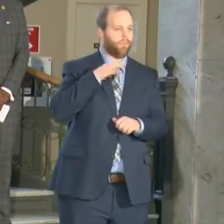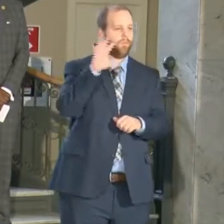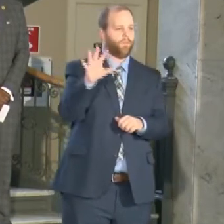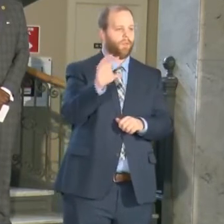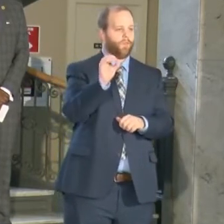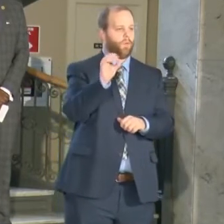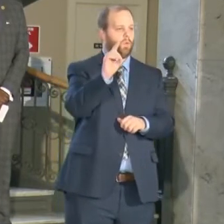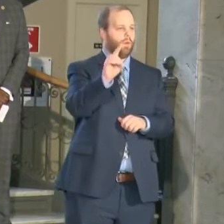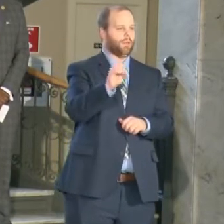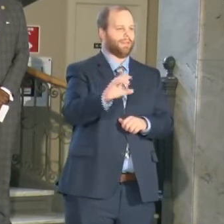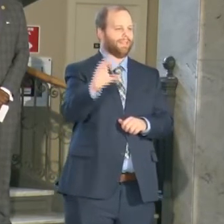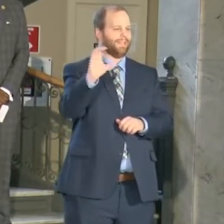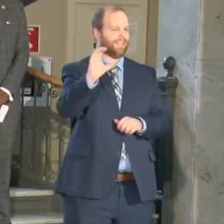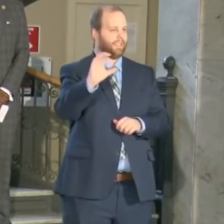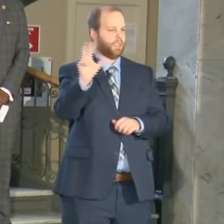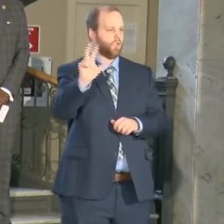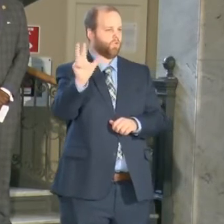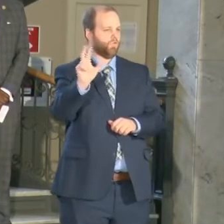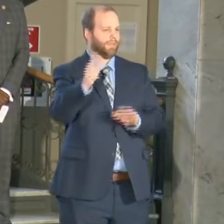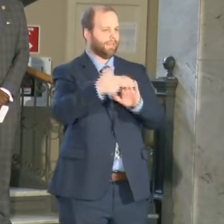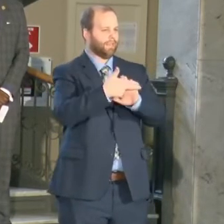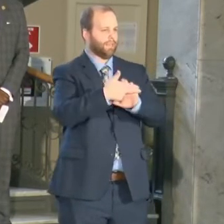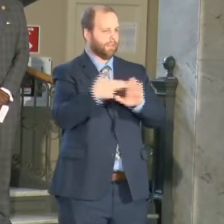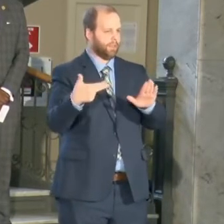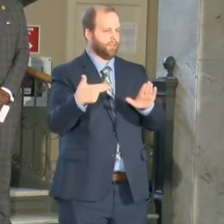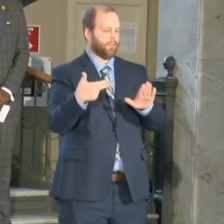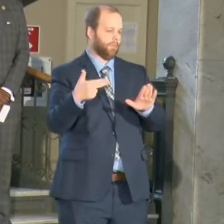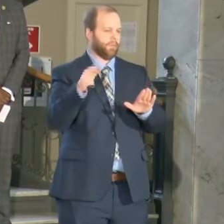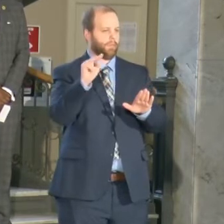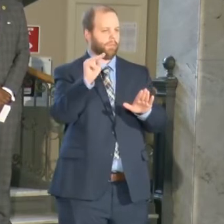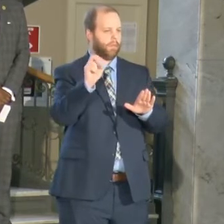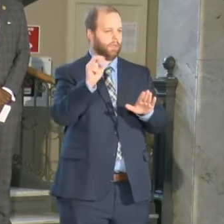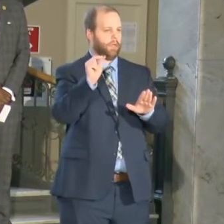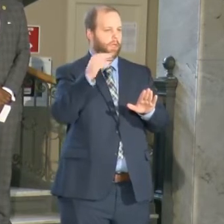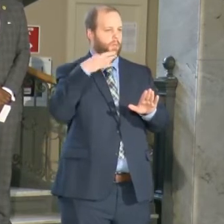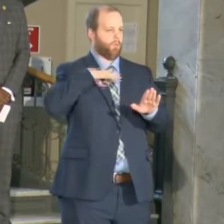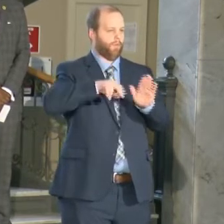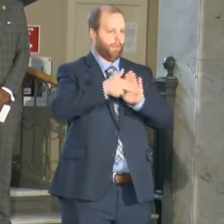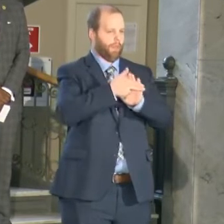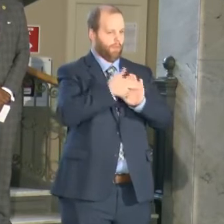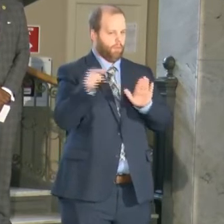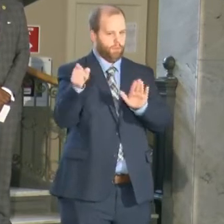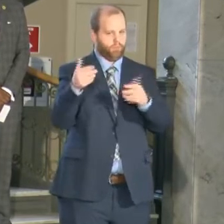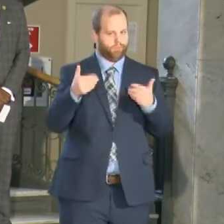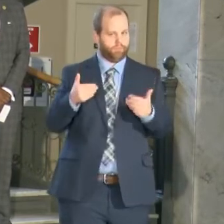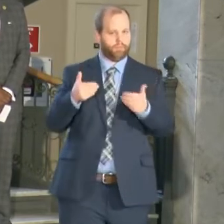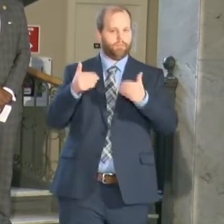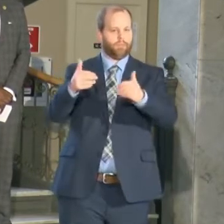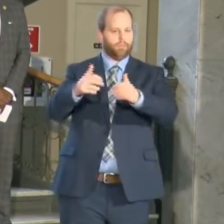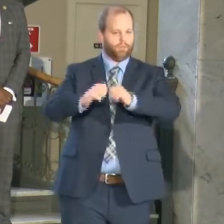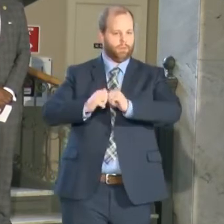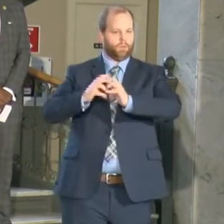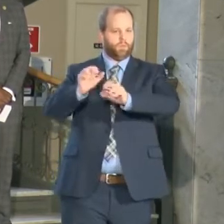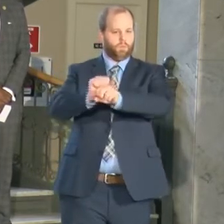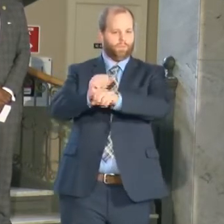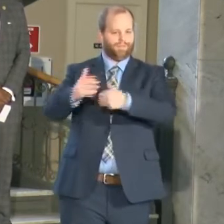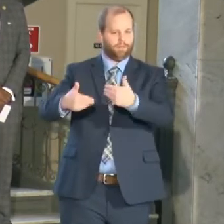that non-profit status so that they can begin doing the much needed work and begin kind of uh